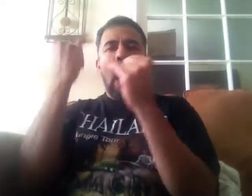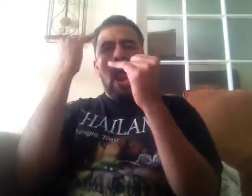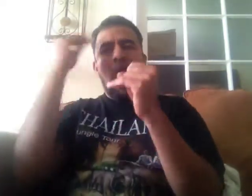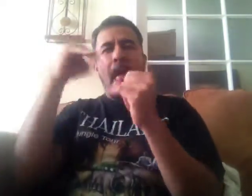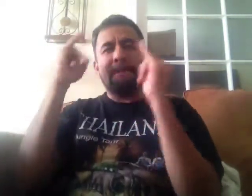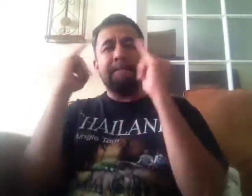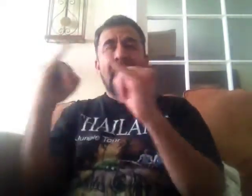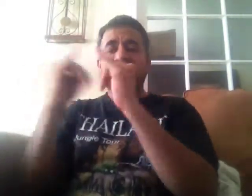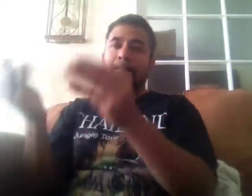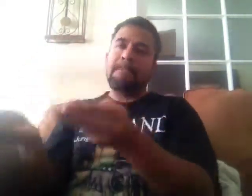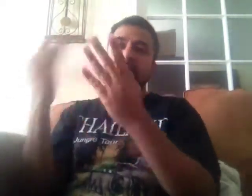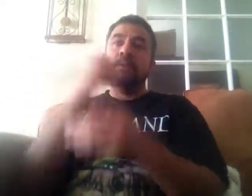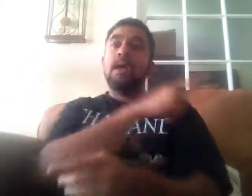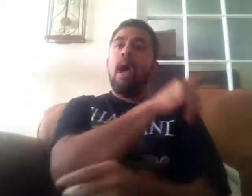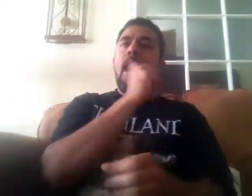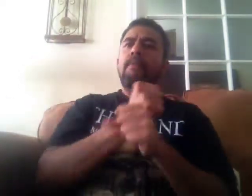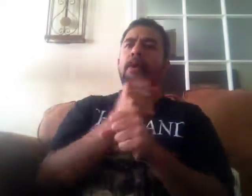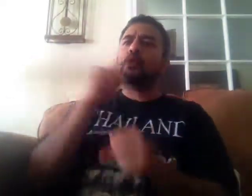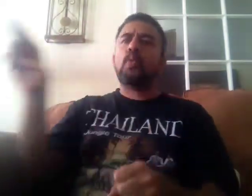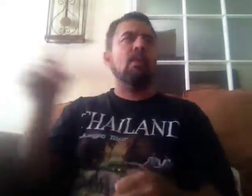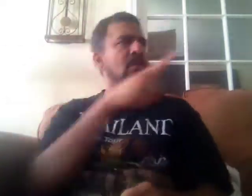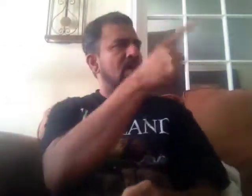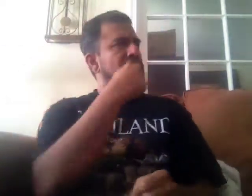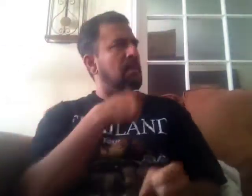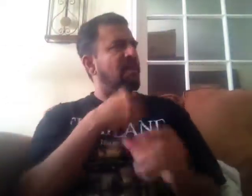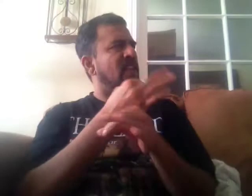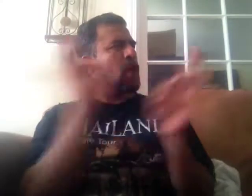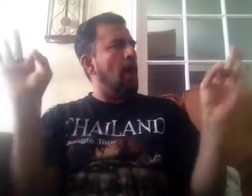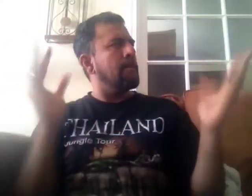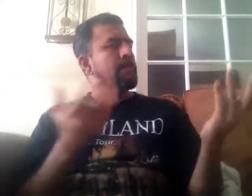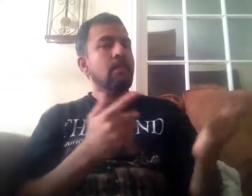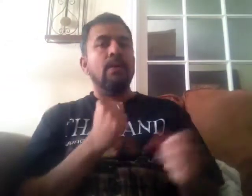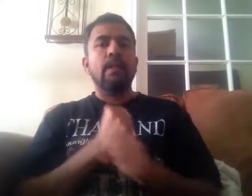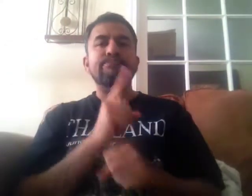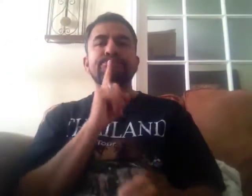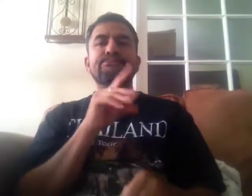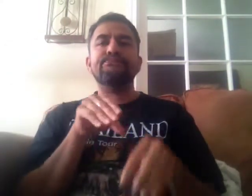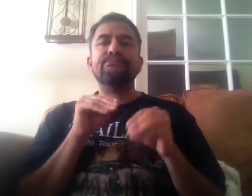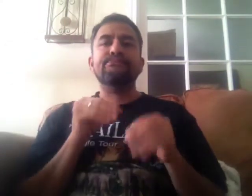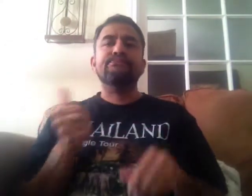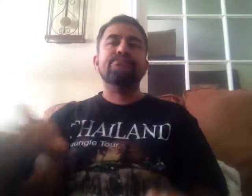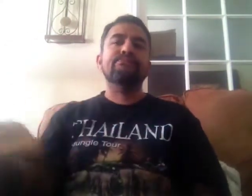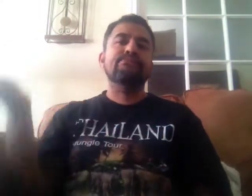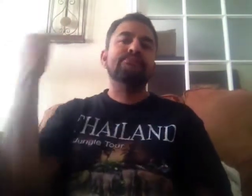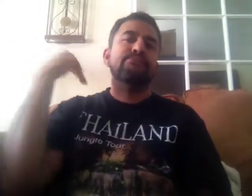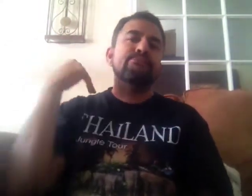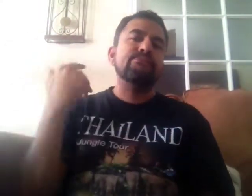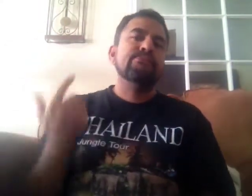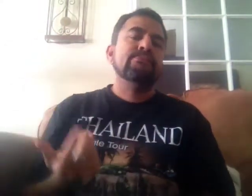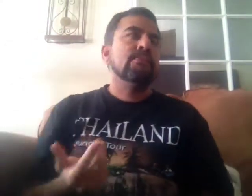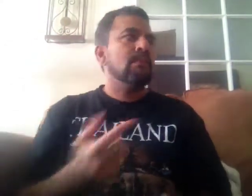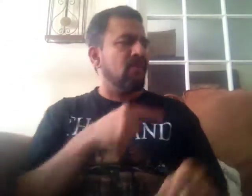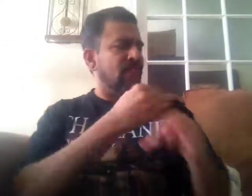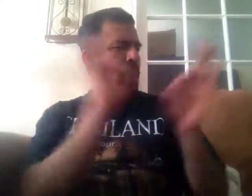Oh, God's teaching with a